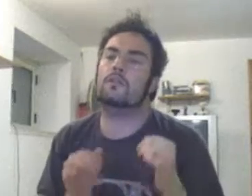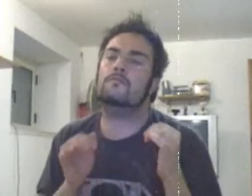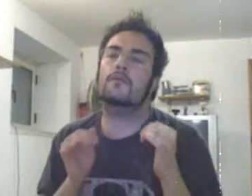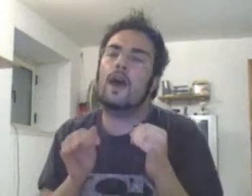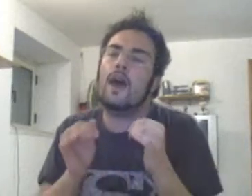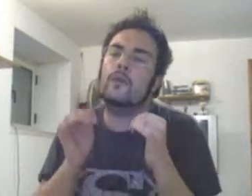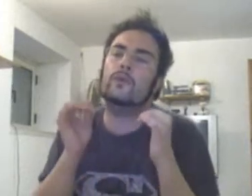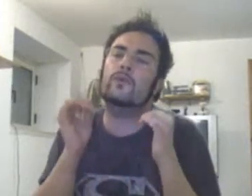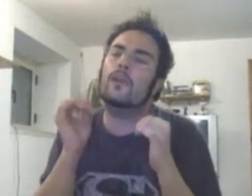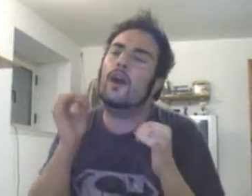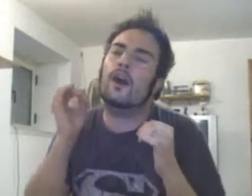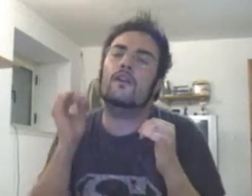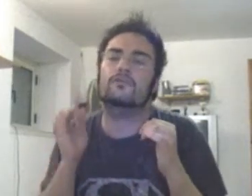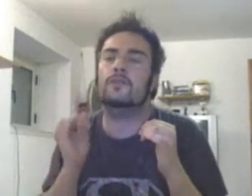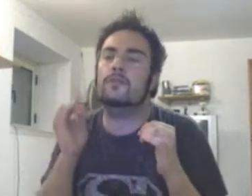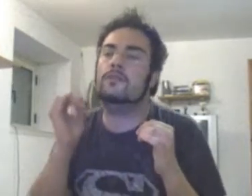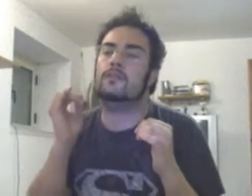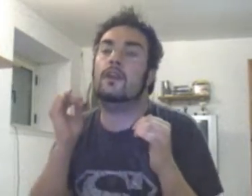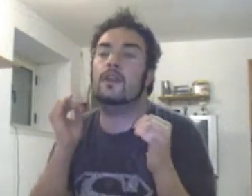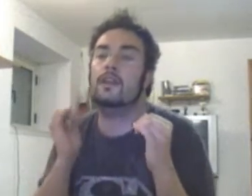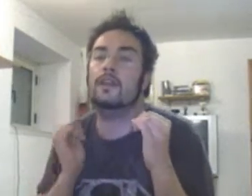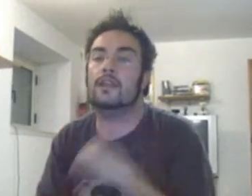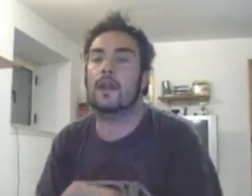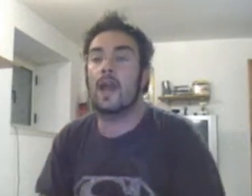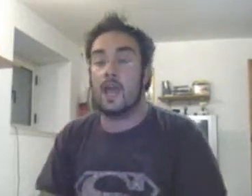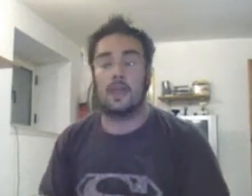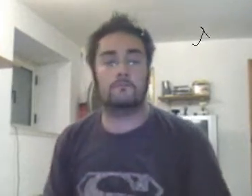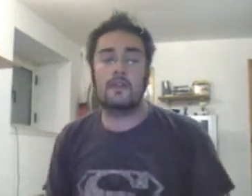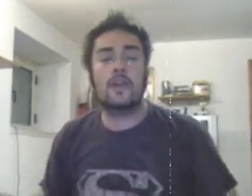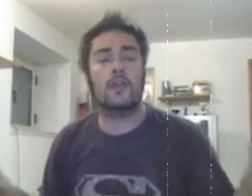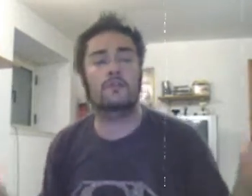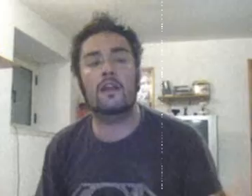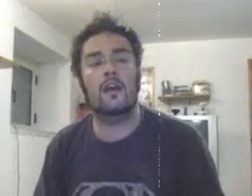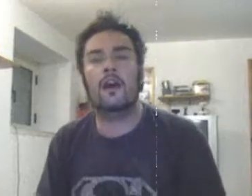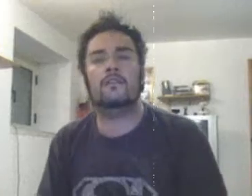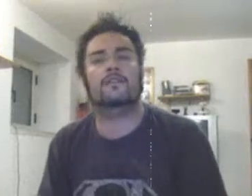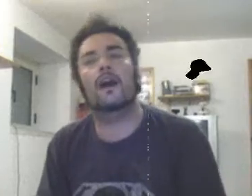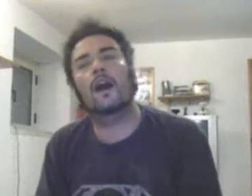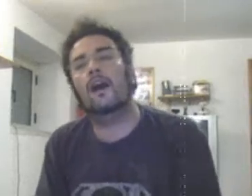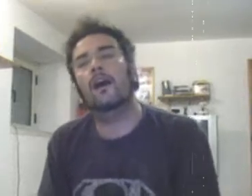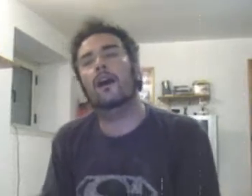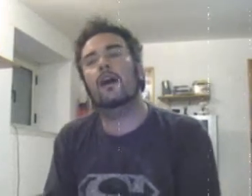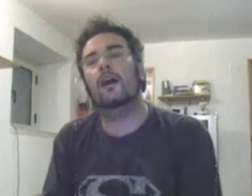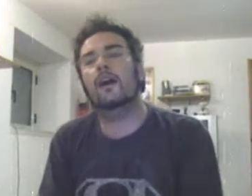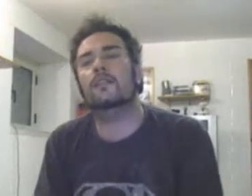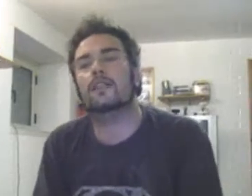remember The lost music And the lost heart